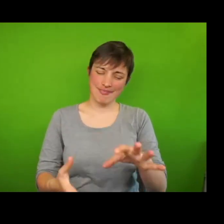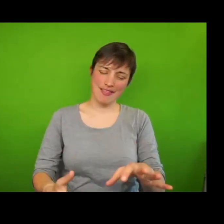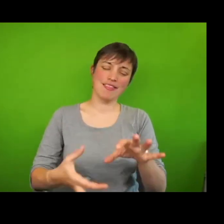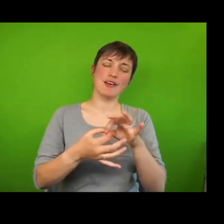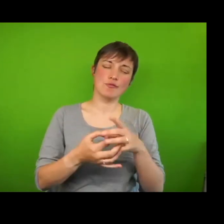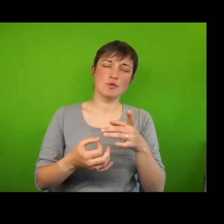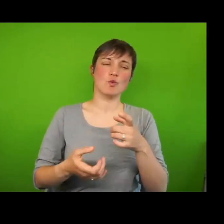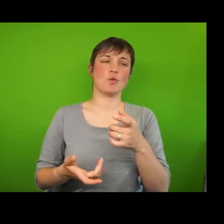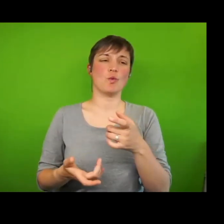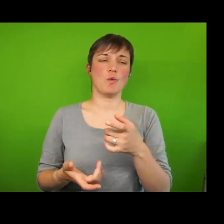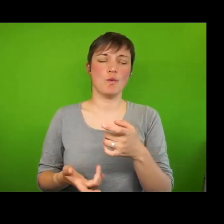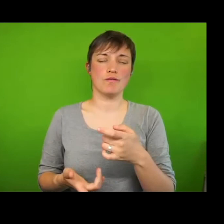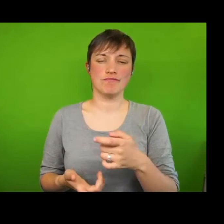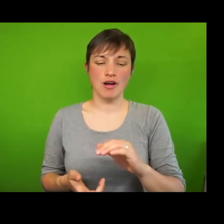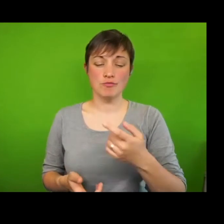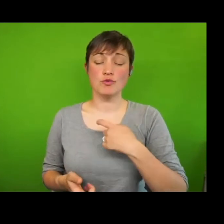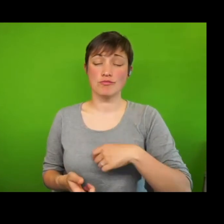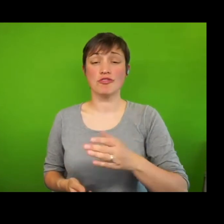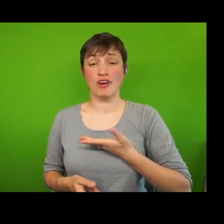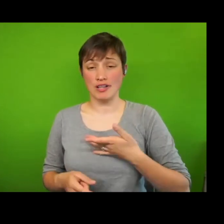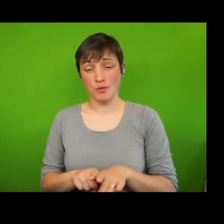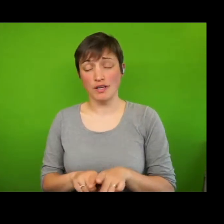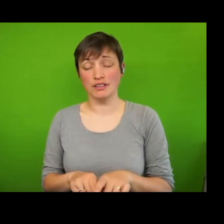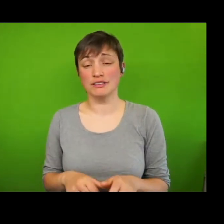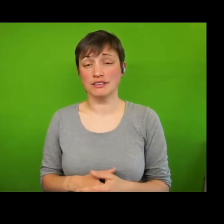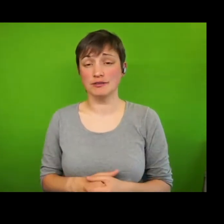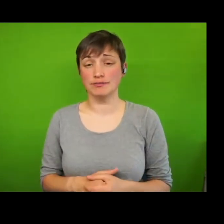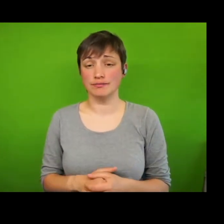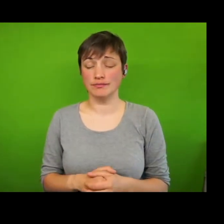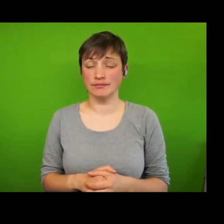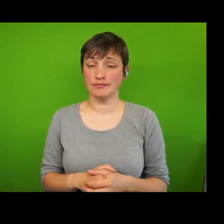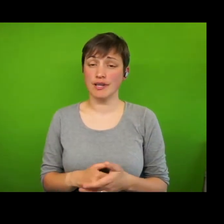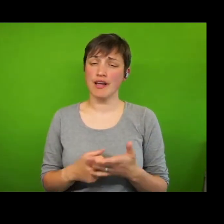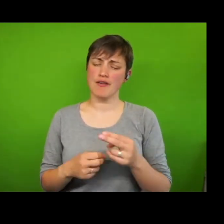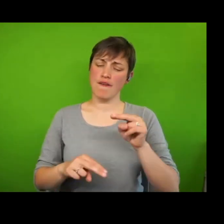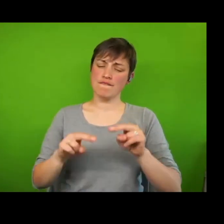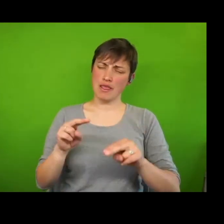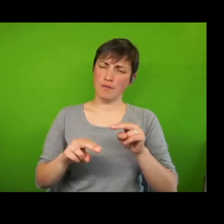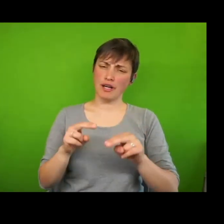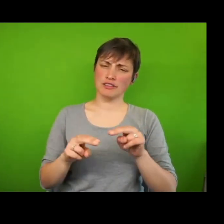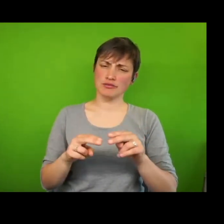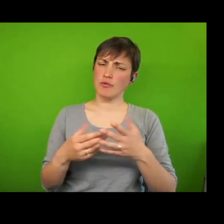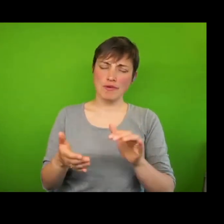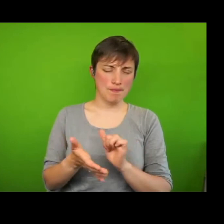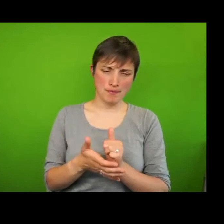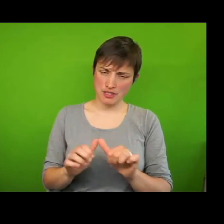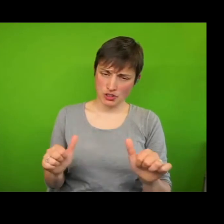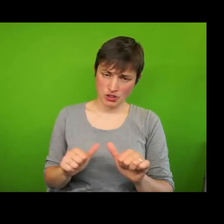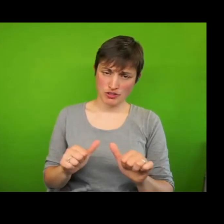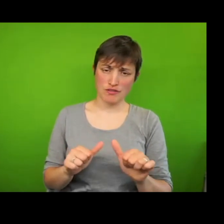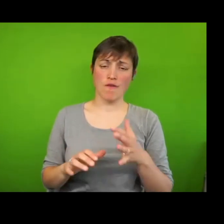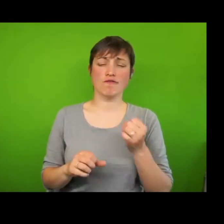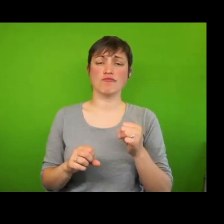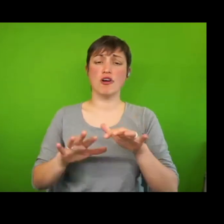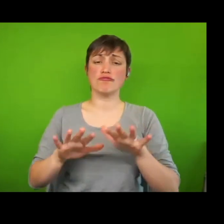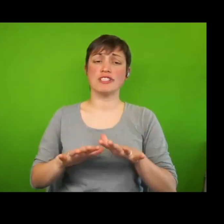mobilizing force. This is brought out by an unpublished evaluation of a poverty and human rights project conducted by the British